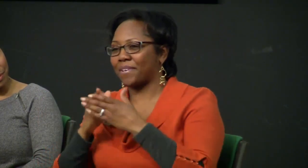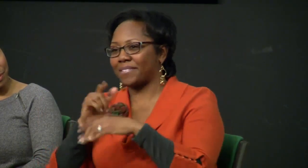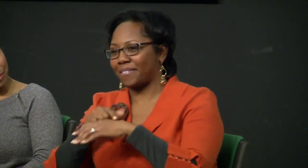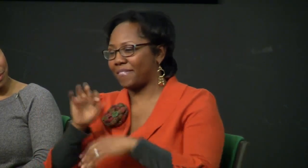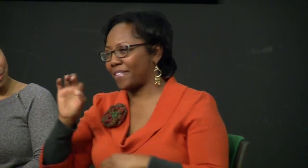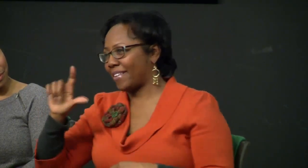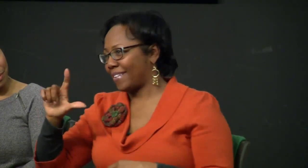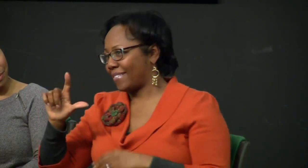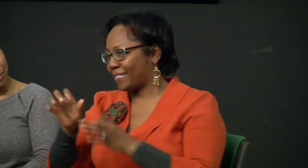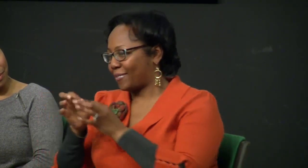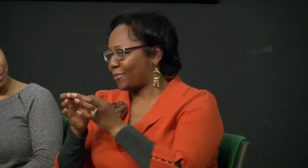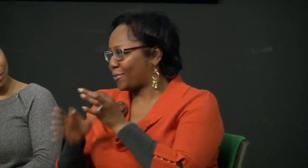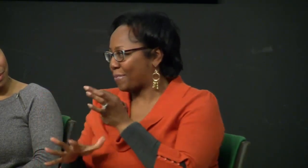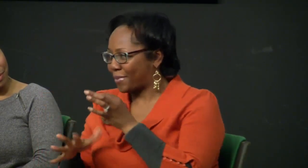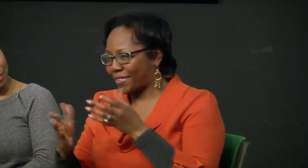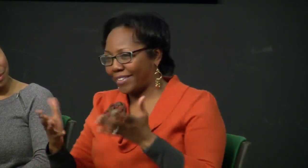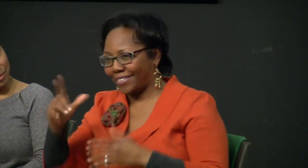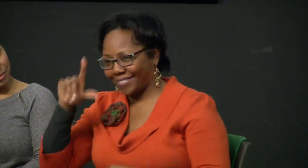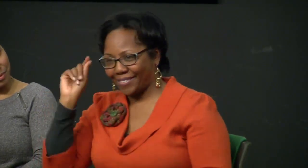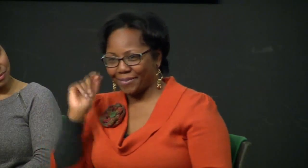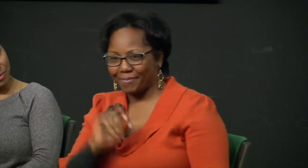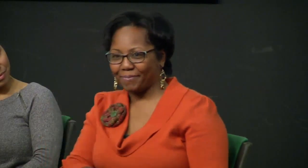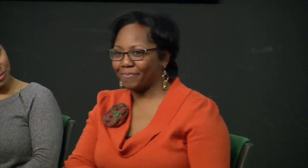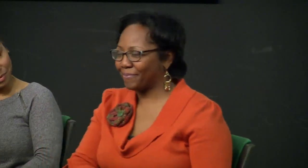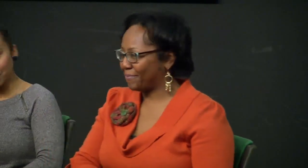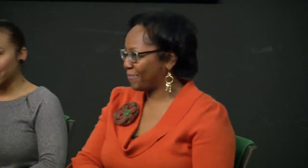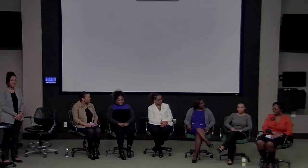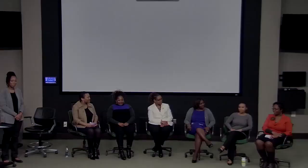and I'm a part-time freelance interpreter here at Gallaudet.